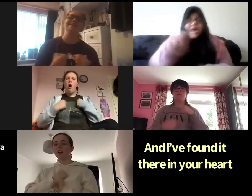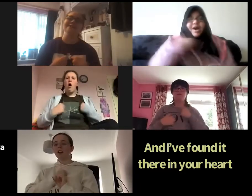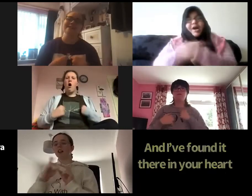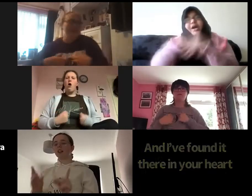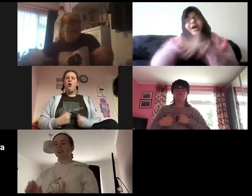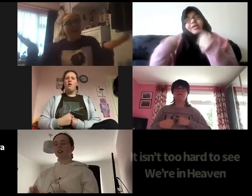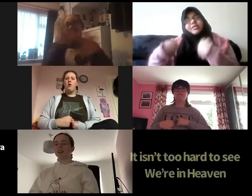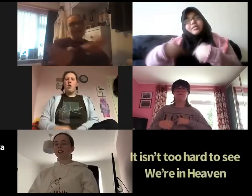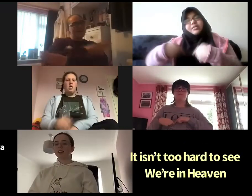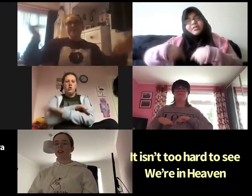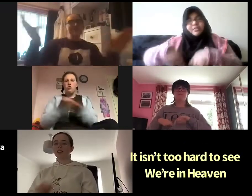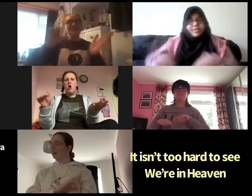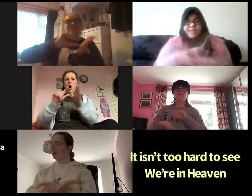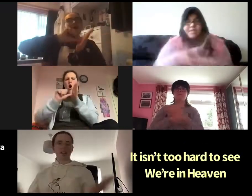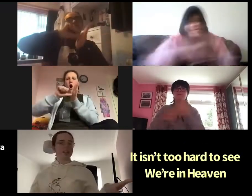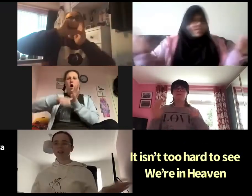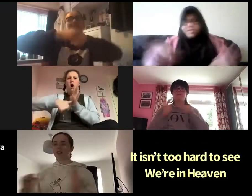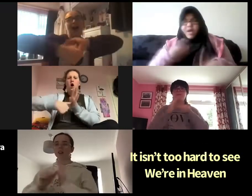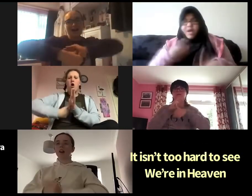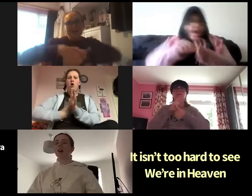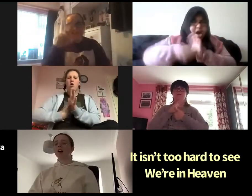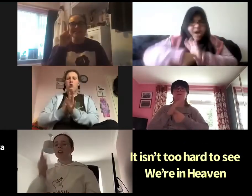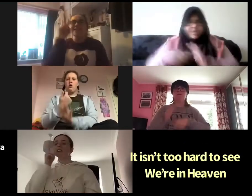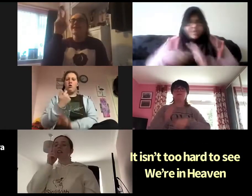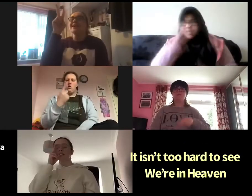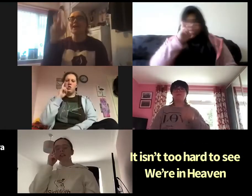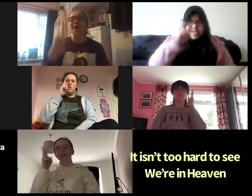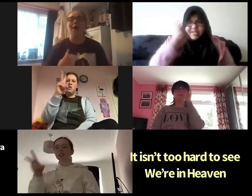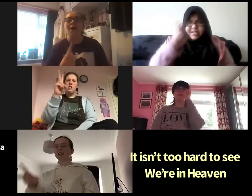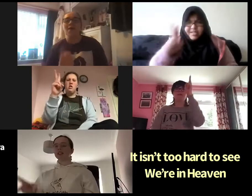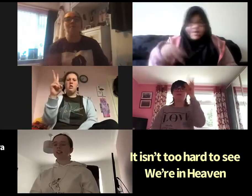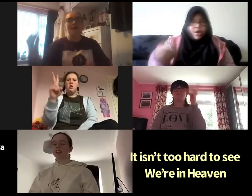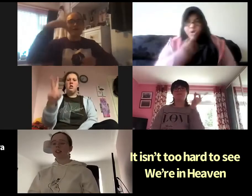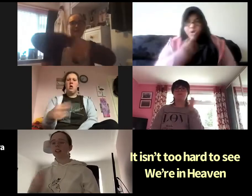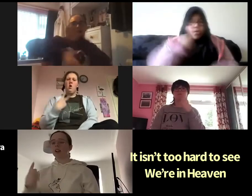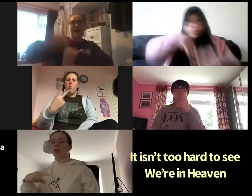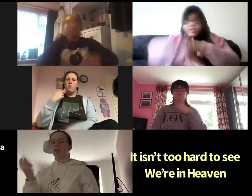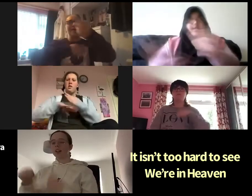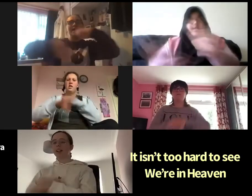It isn't too hard to see We're in heaven